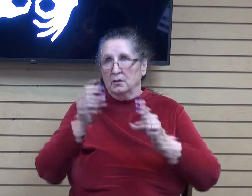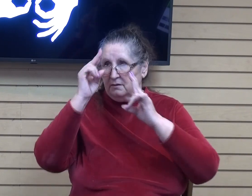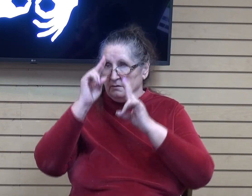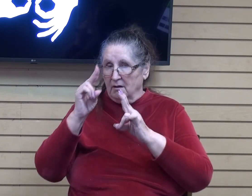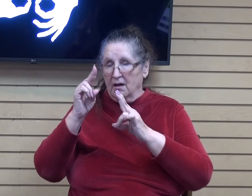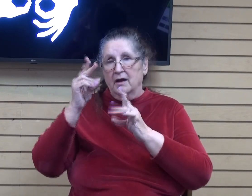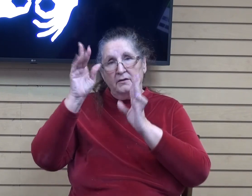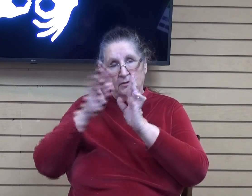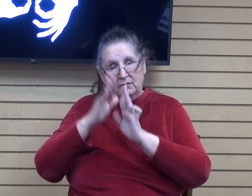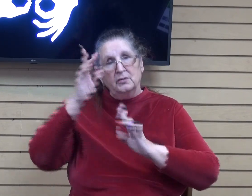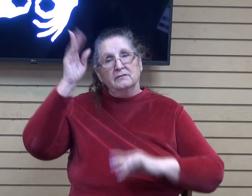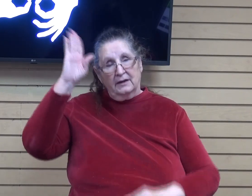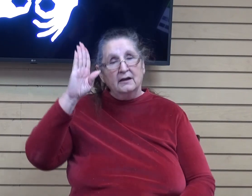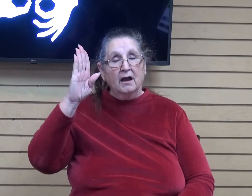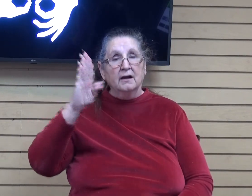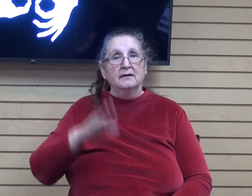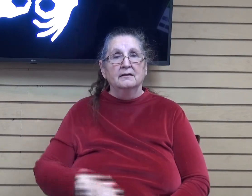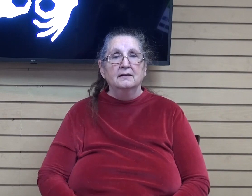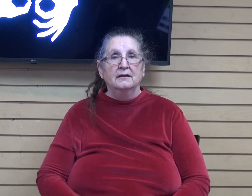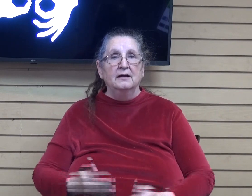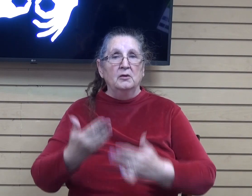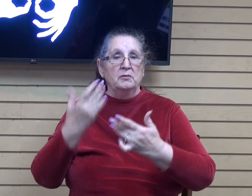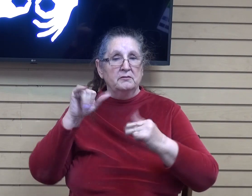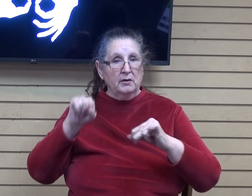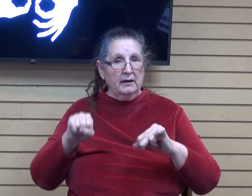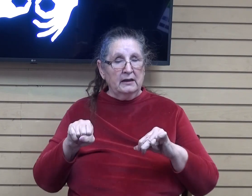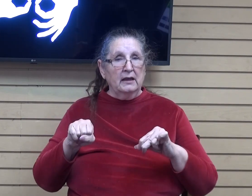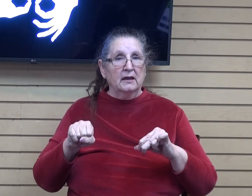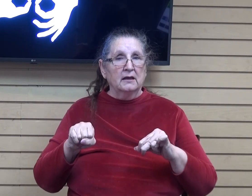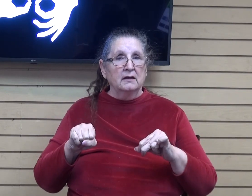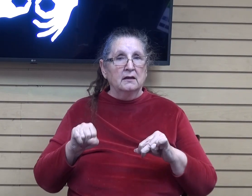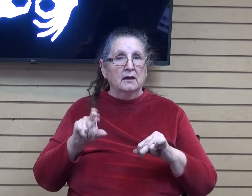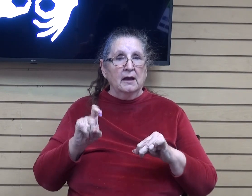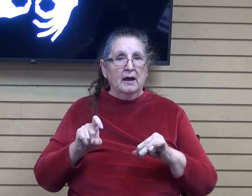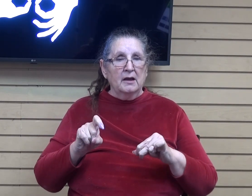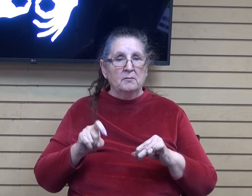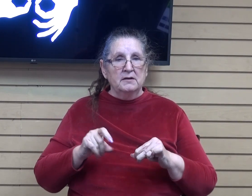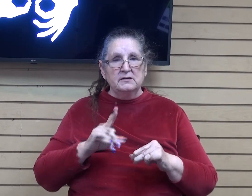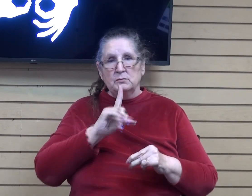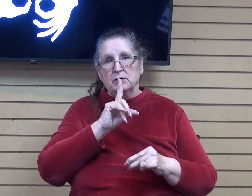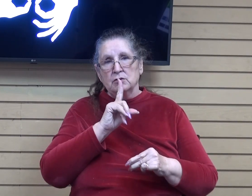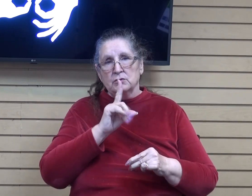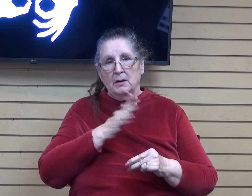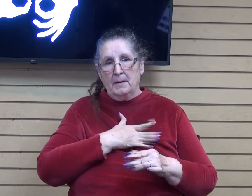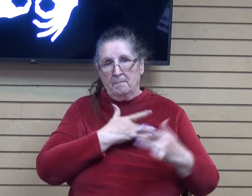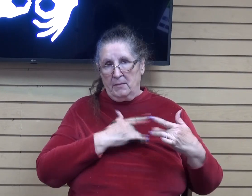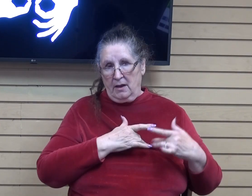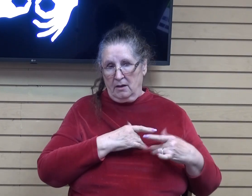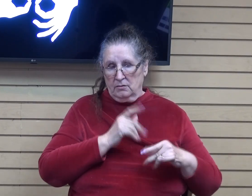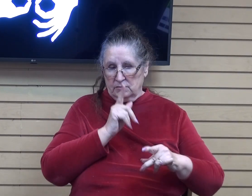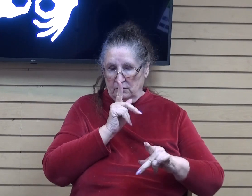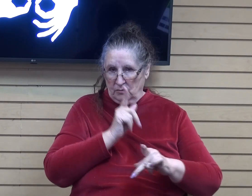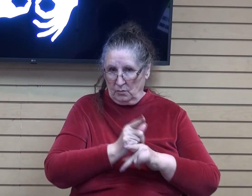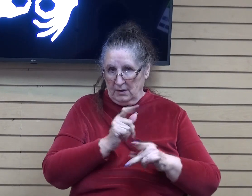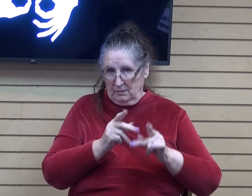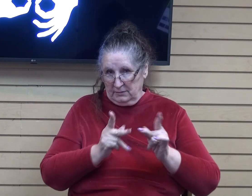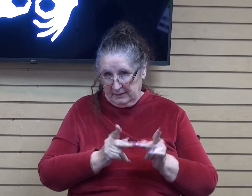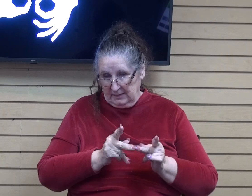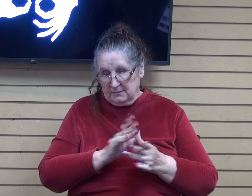glory to god but before i can do that i have to make sure that my heart is in the right place this verse